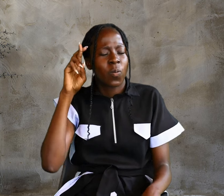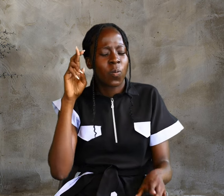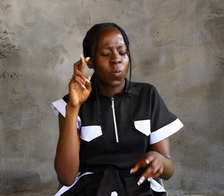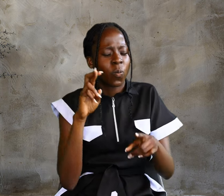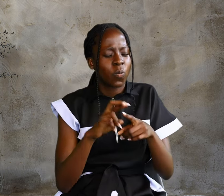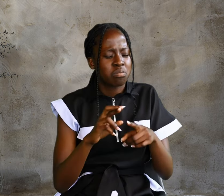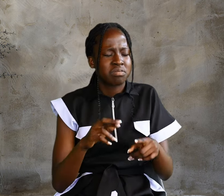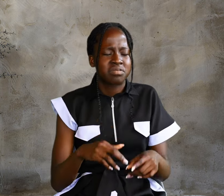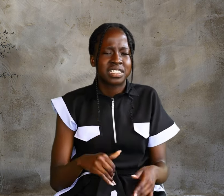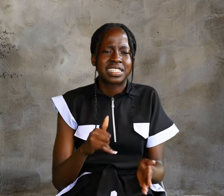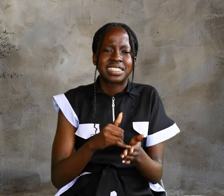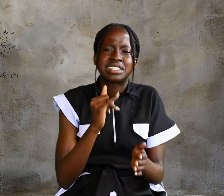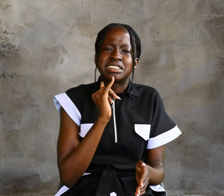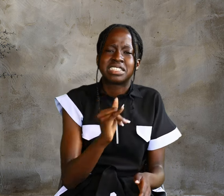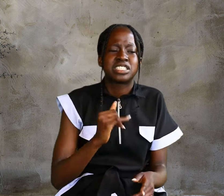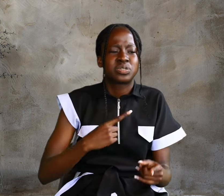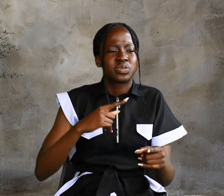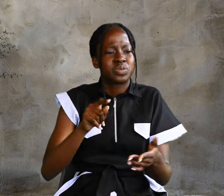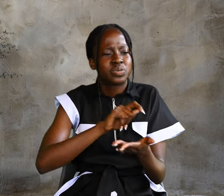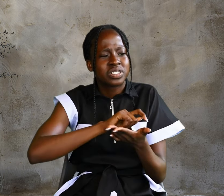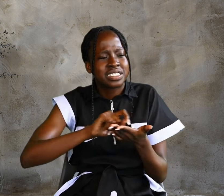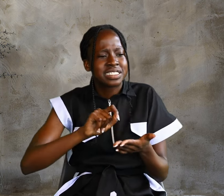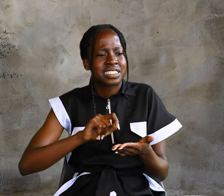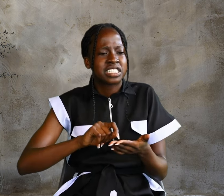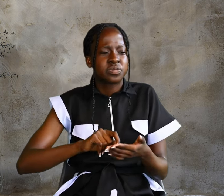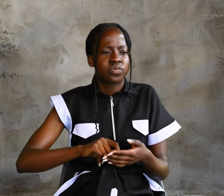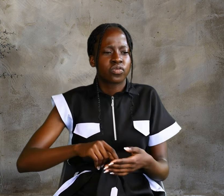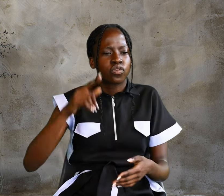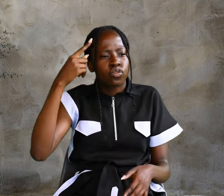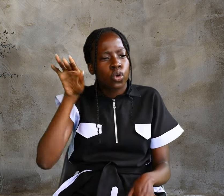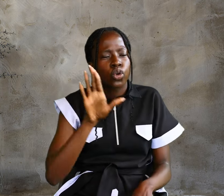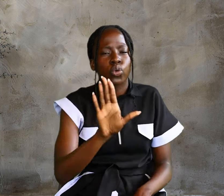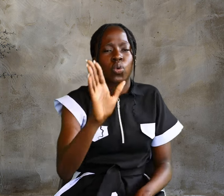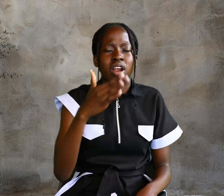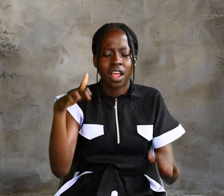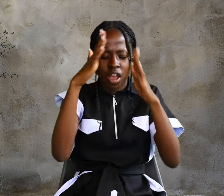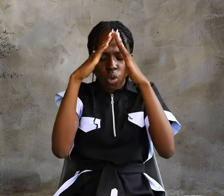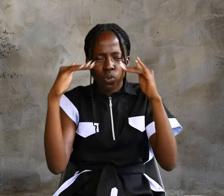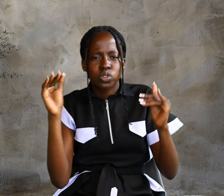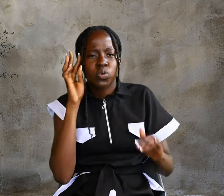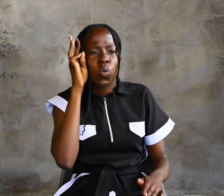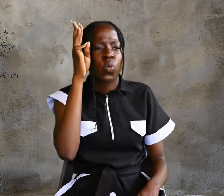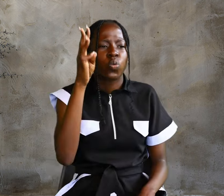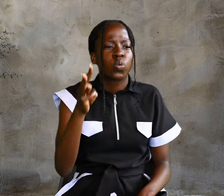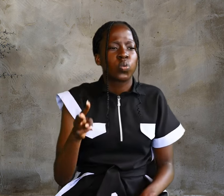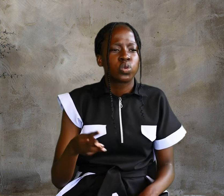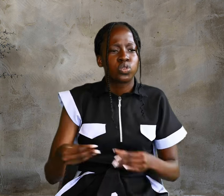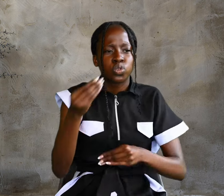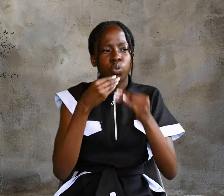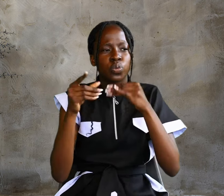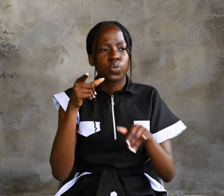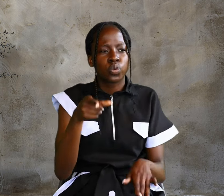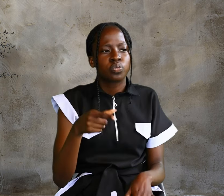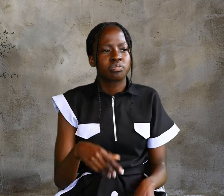Zeal for your house Will consume me. The Jews then Responded to him,